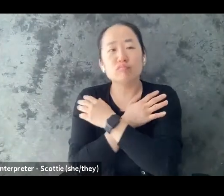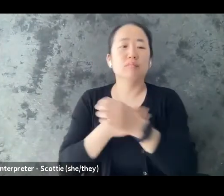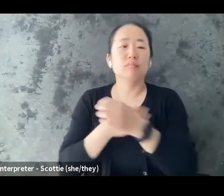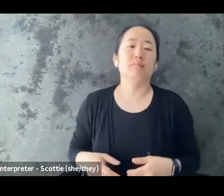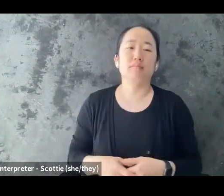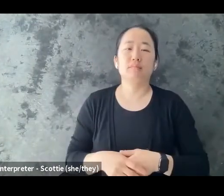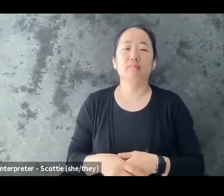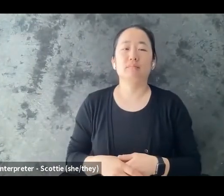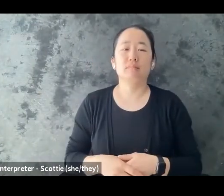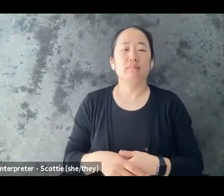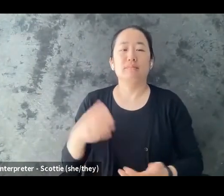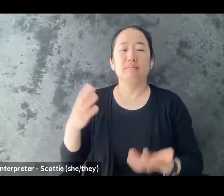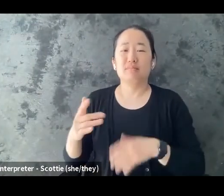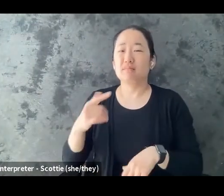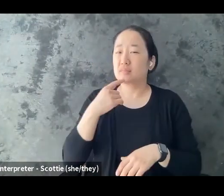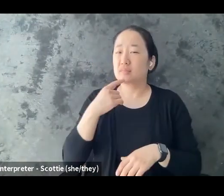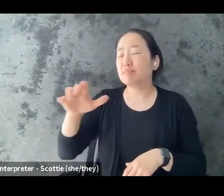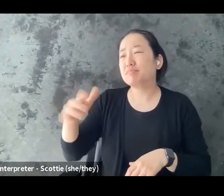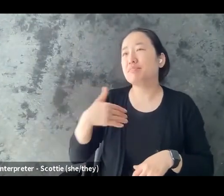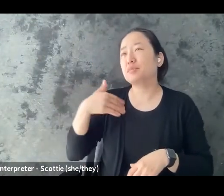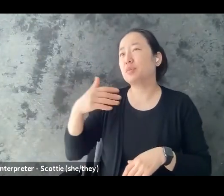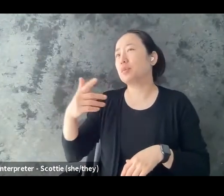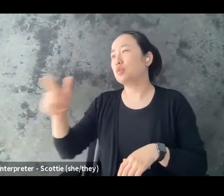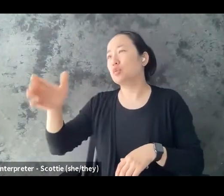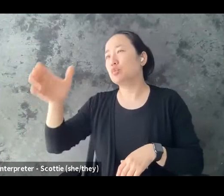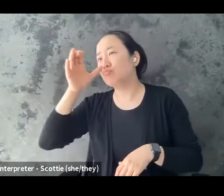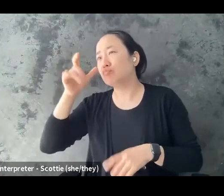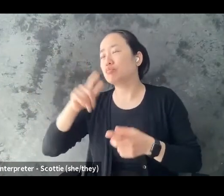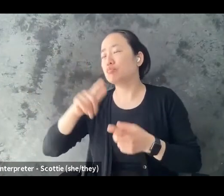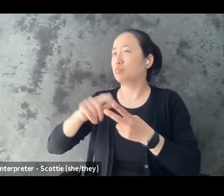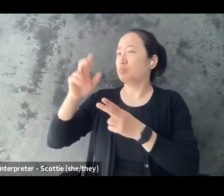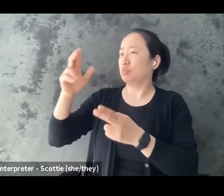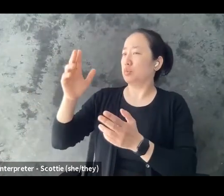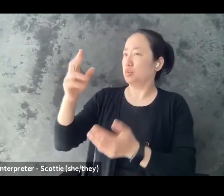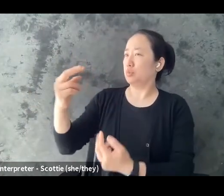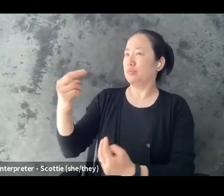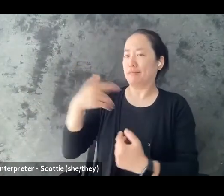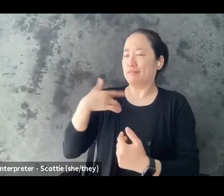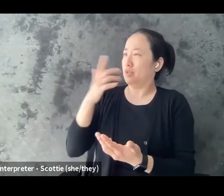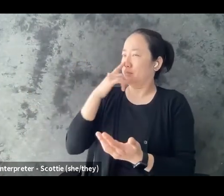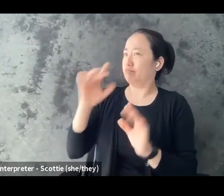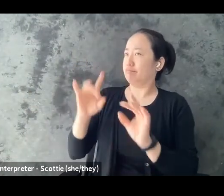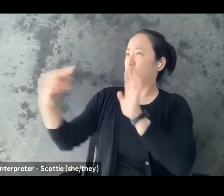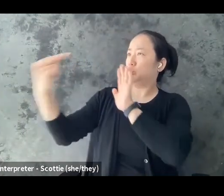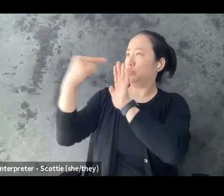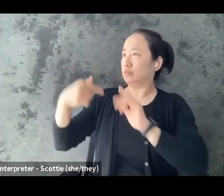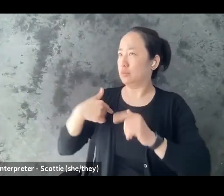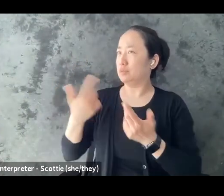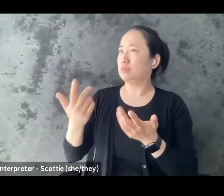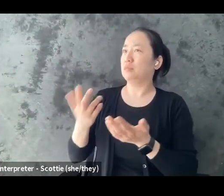and honoring my story i feel heard and seen thank you or another response might be sharing something specific of